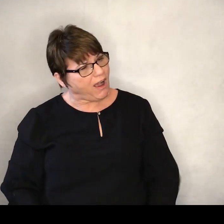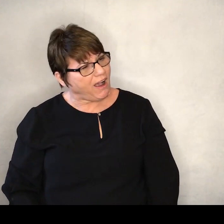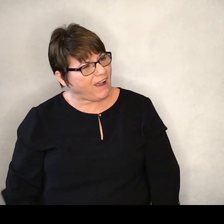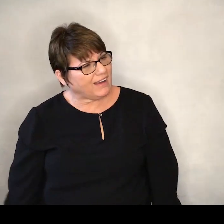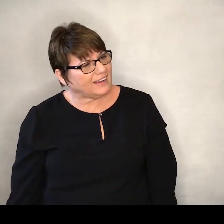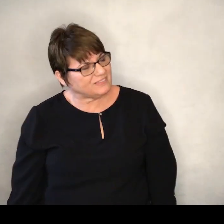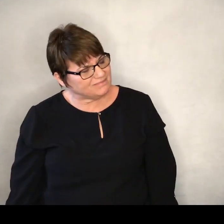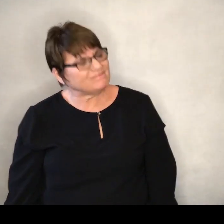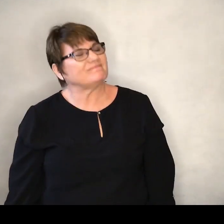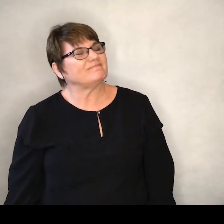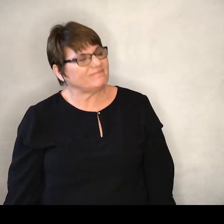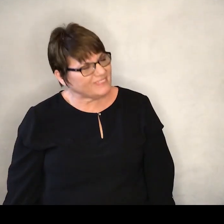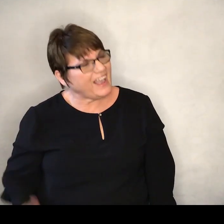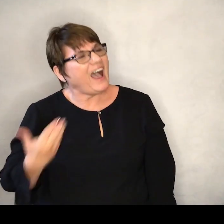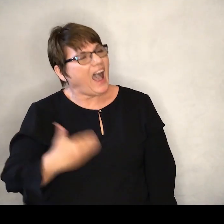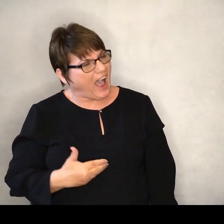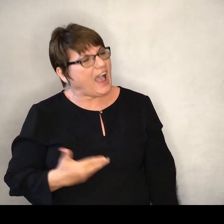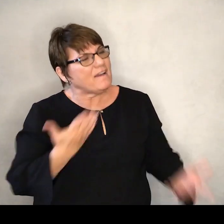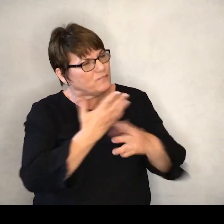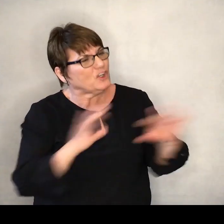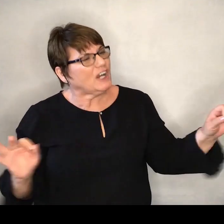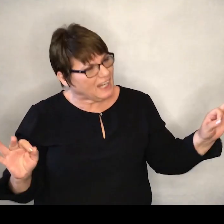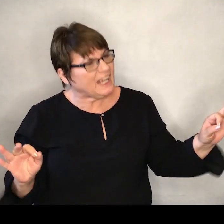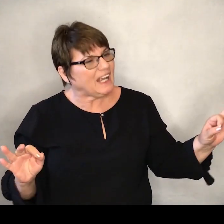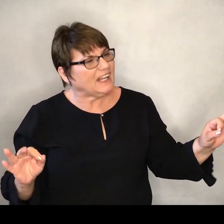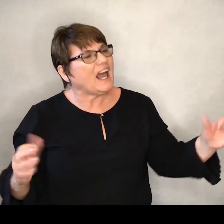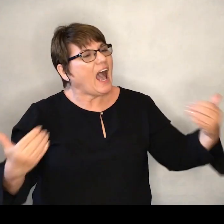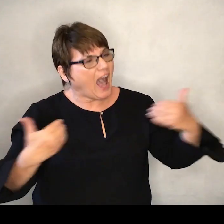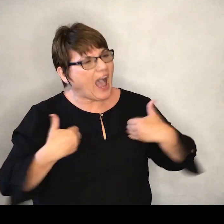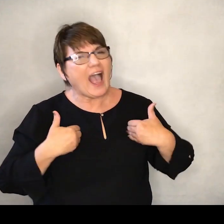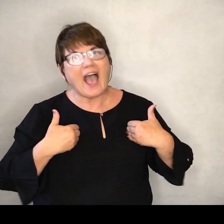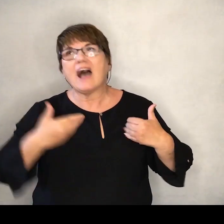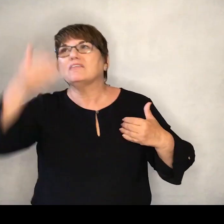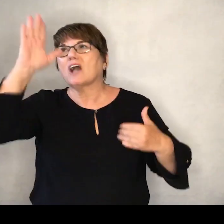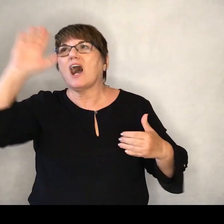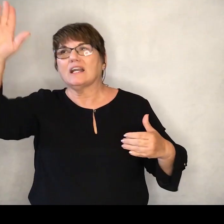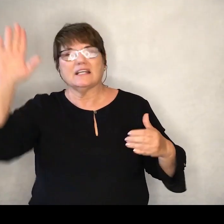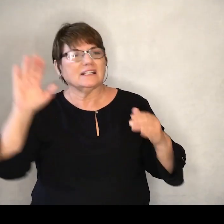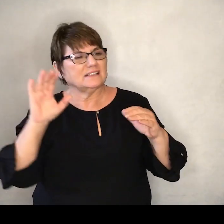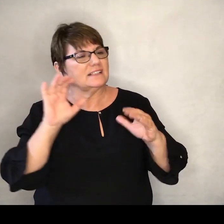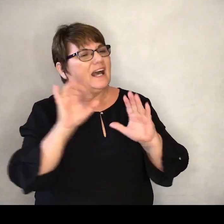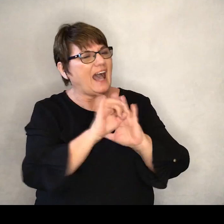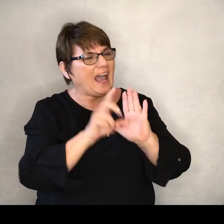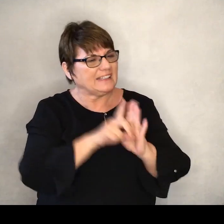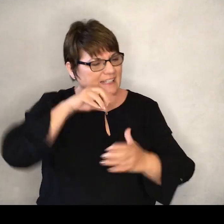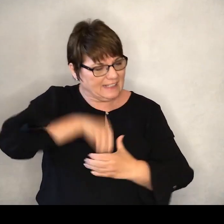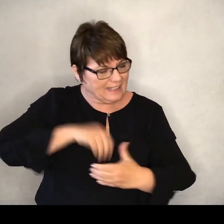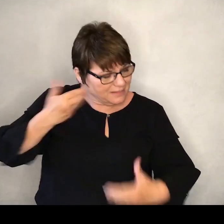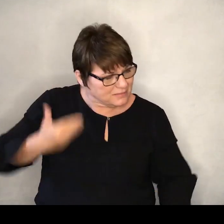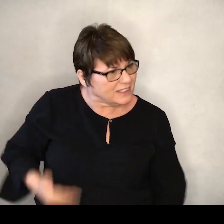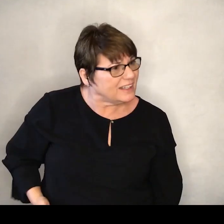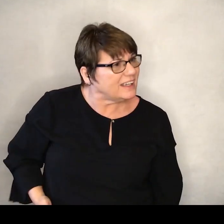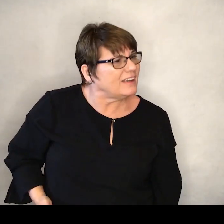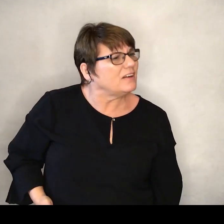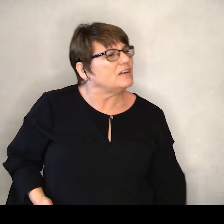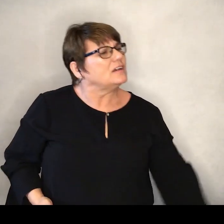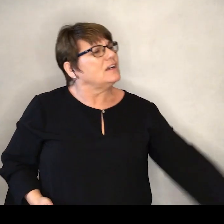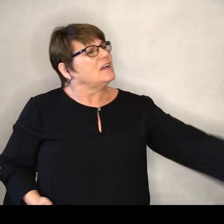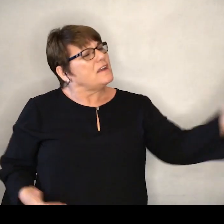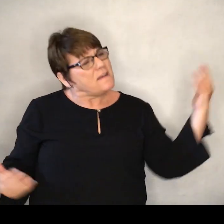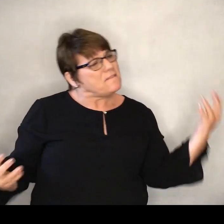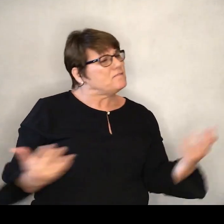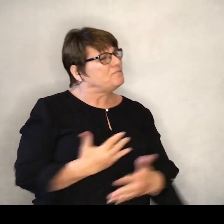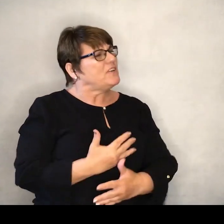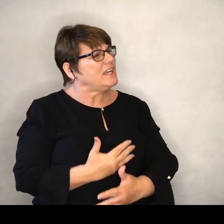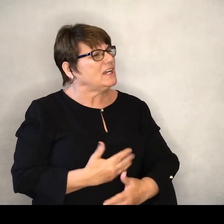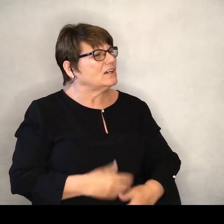and I am free, got my own identity, so fear,